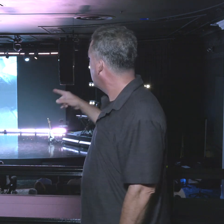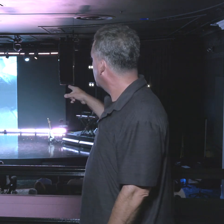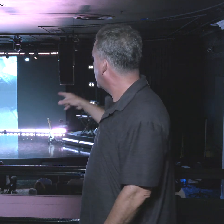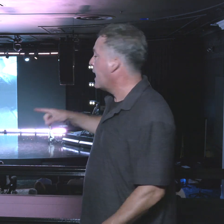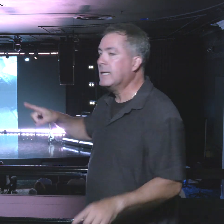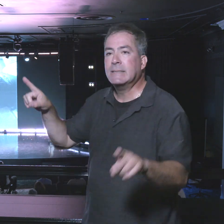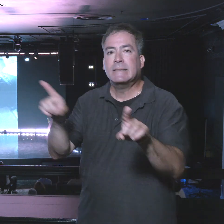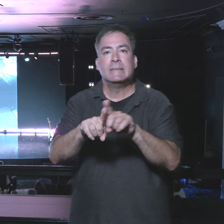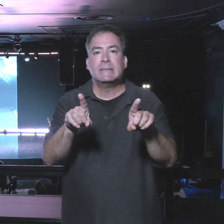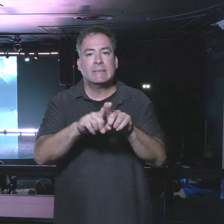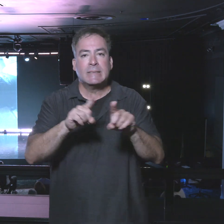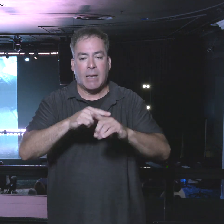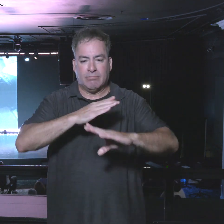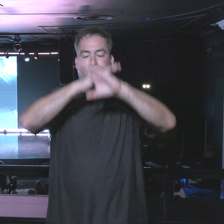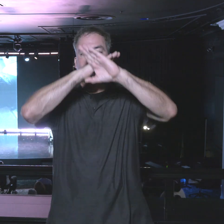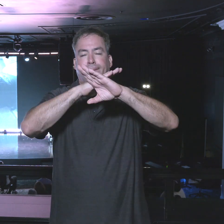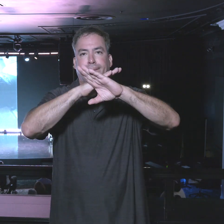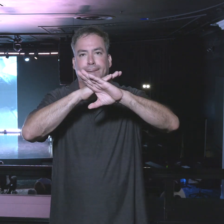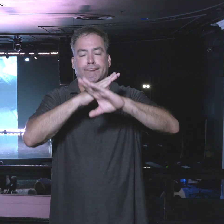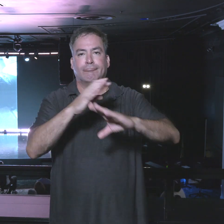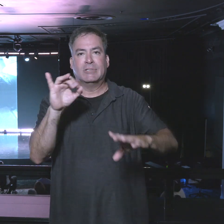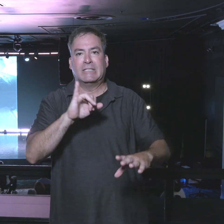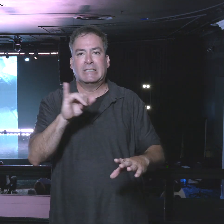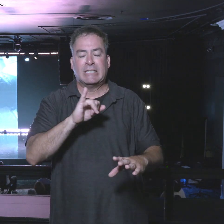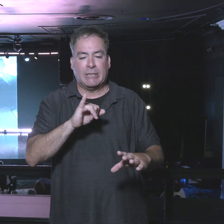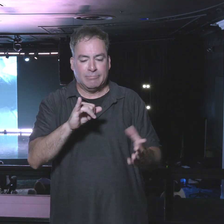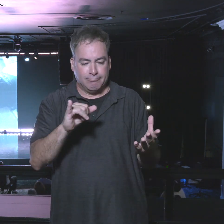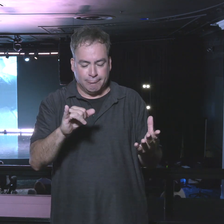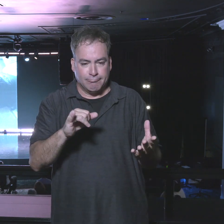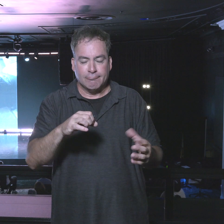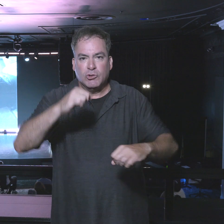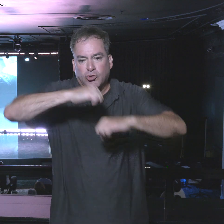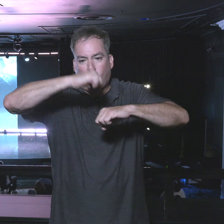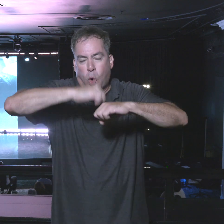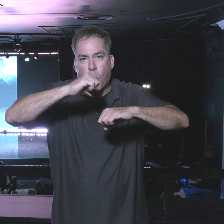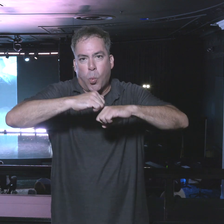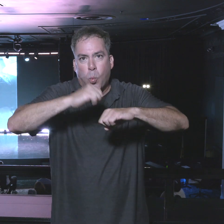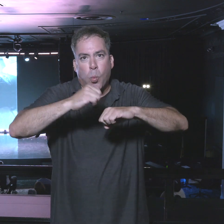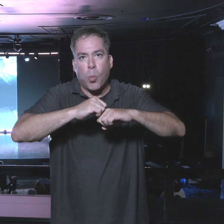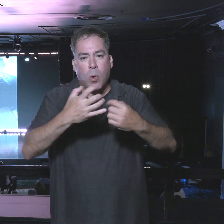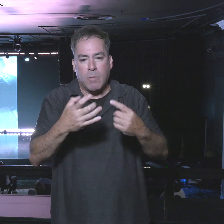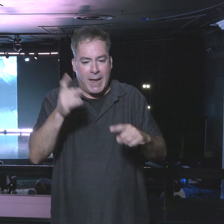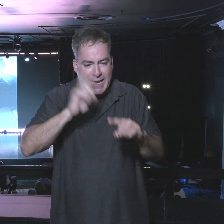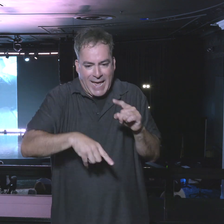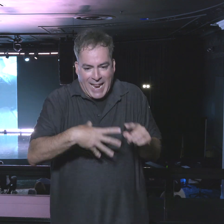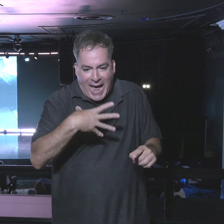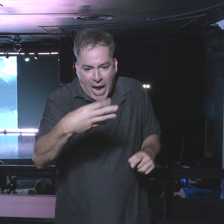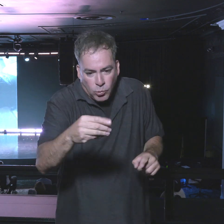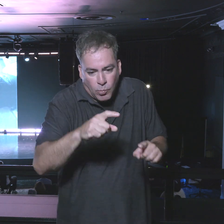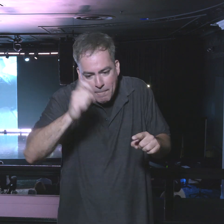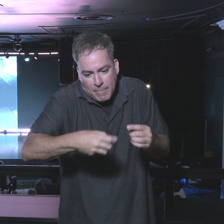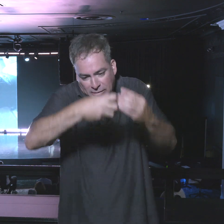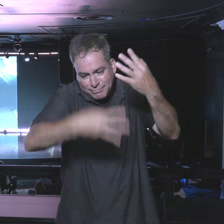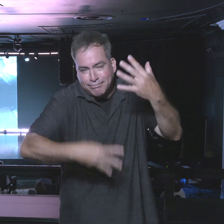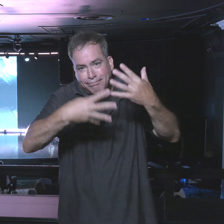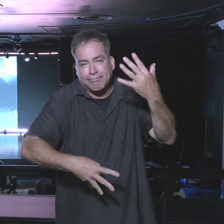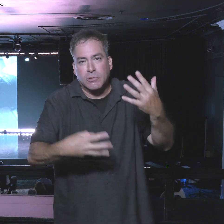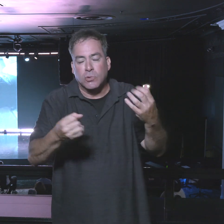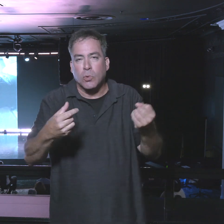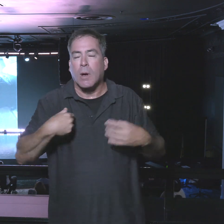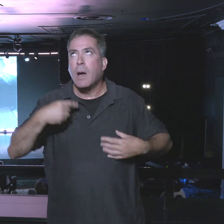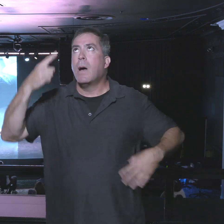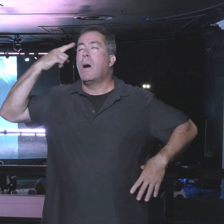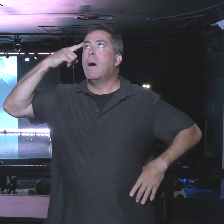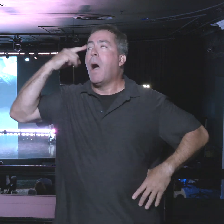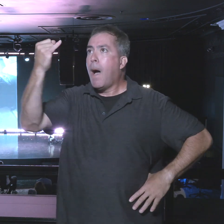of cement. So, it had no other choice to go, except to leak out. So, I have this epiphany.